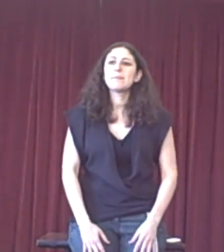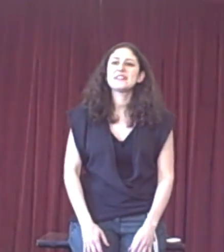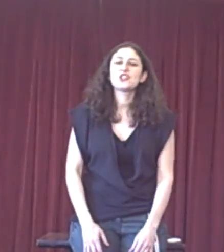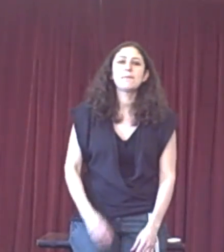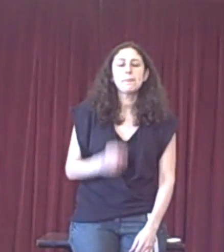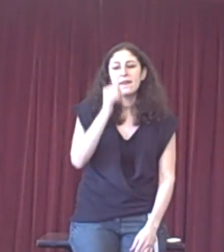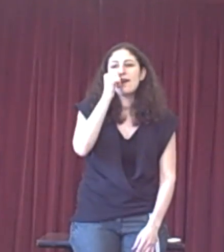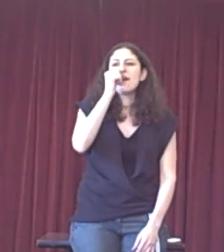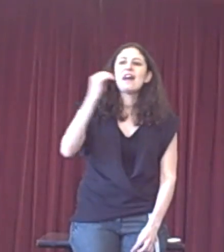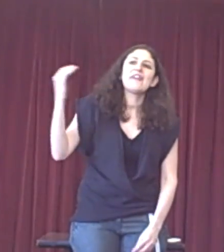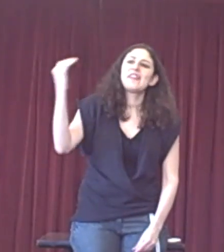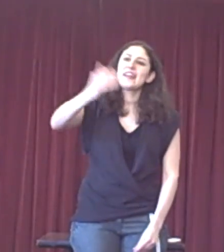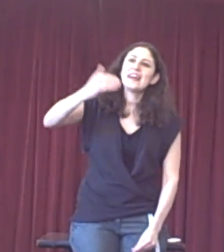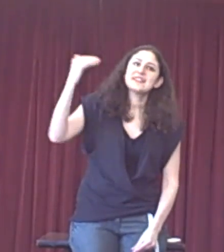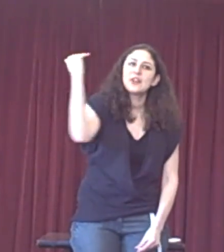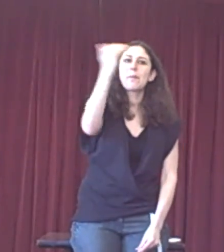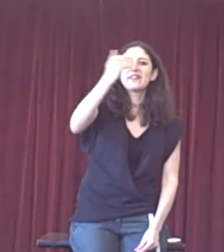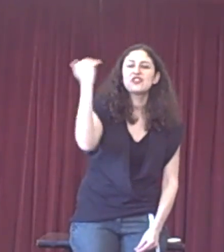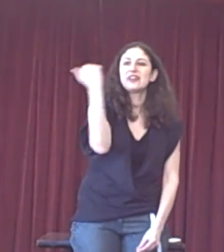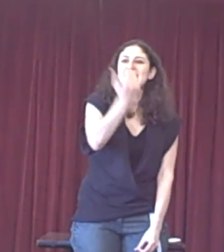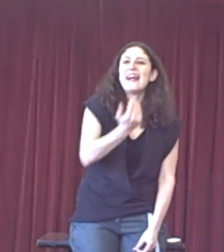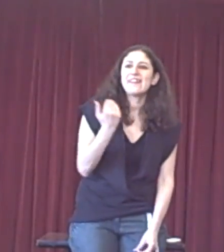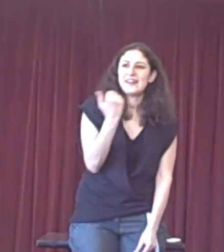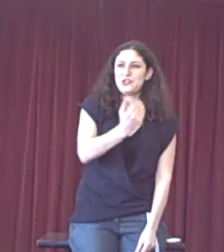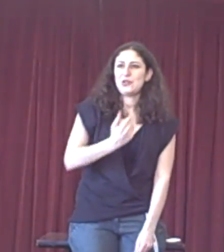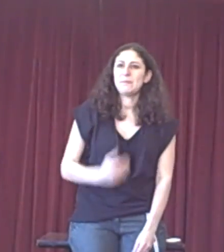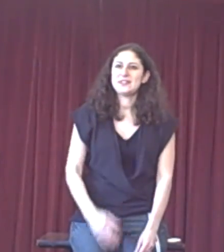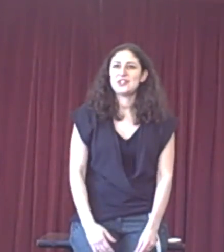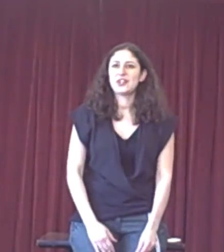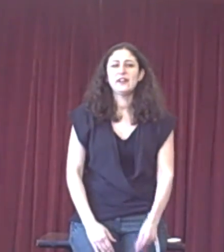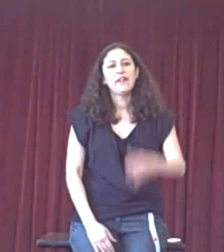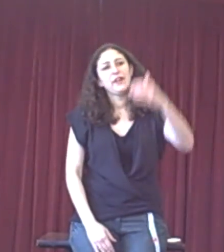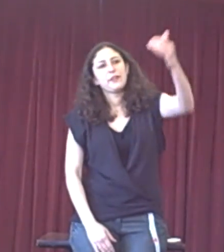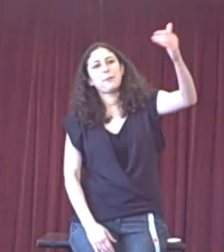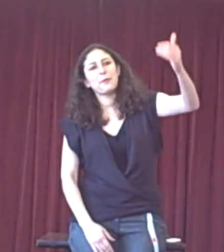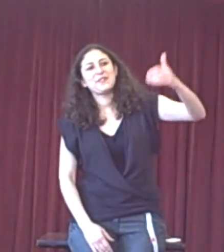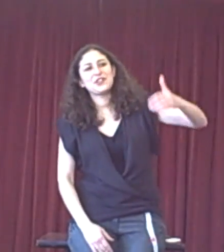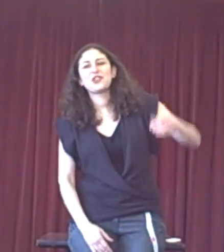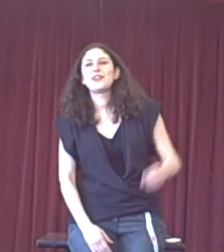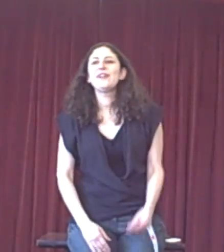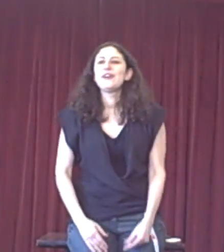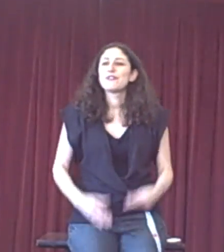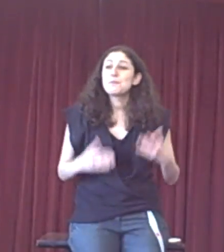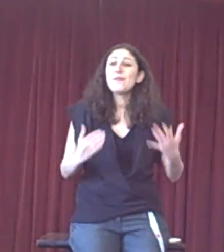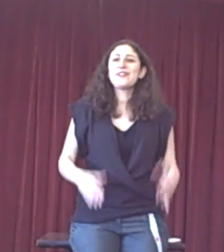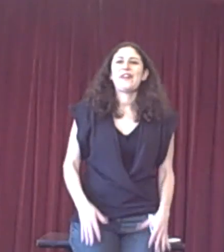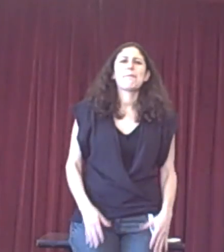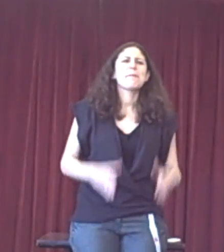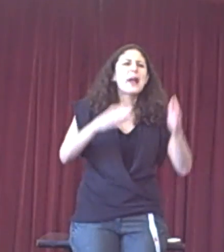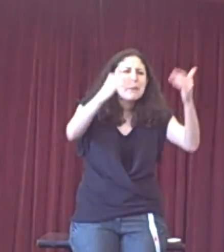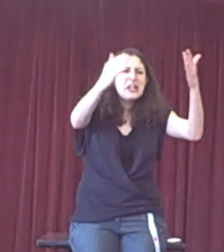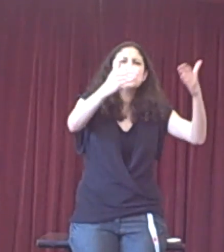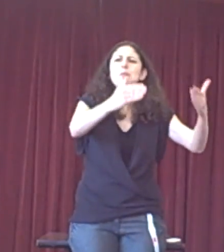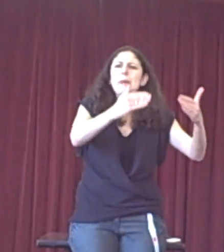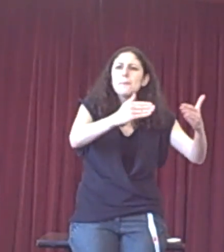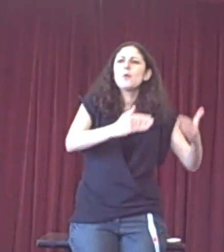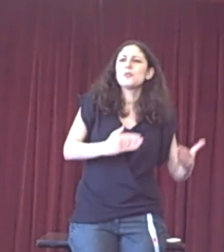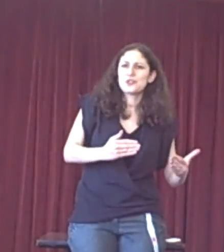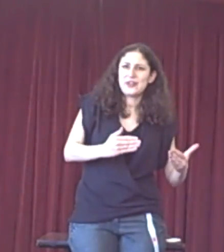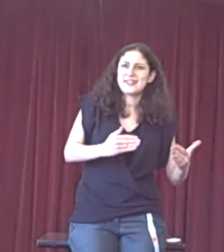position. And then as the opposition attacks that extreme position, the proposition responds to that by becoming a little bit more moderate